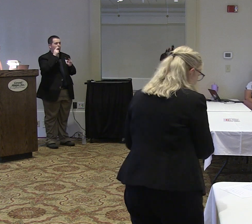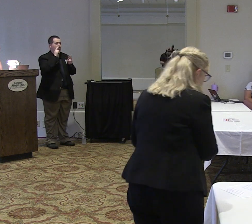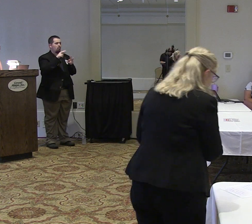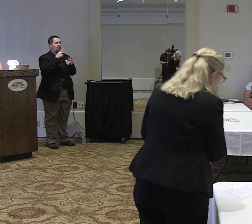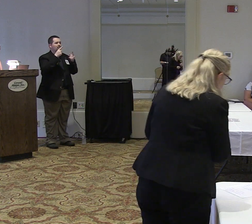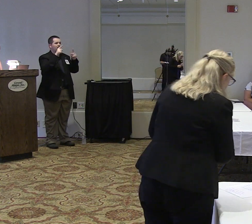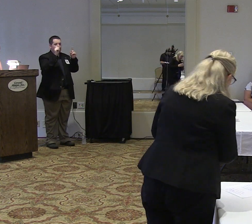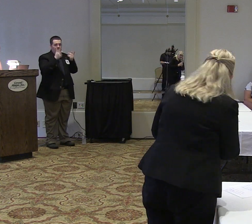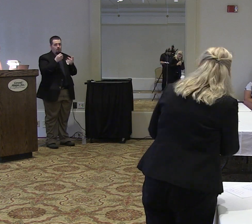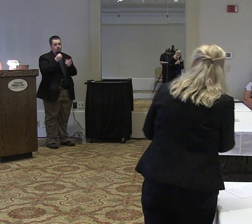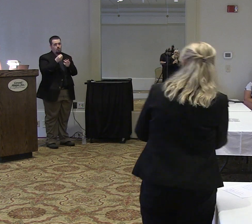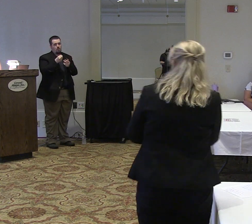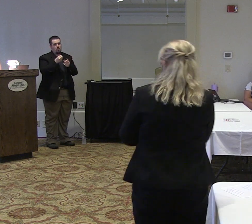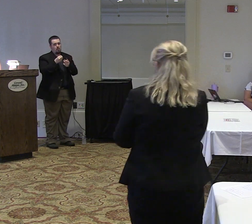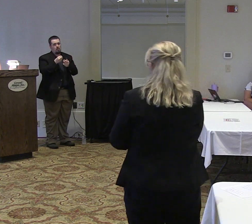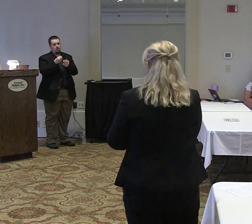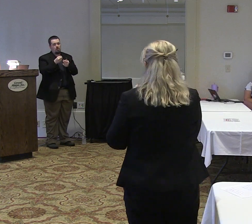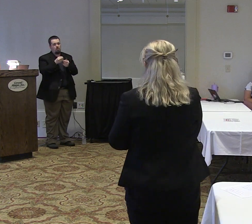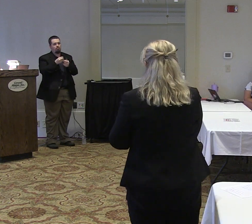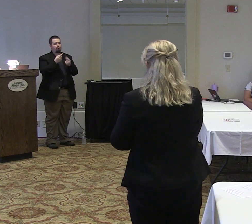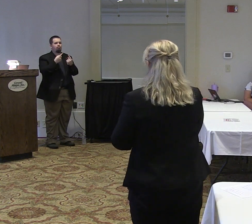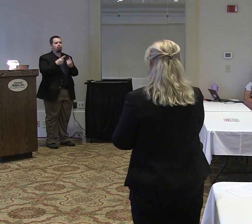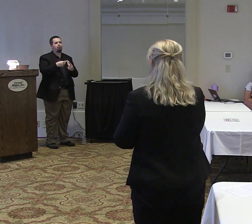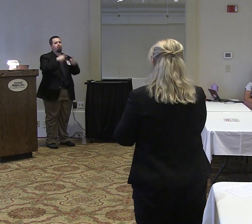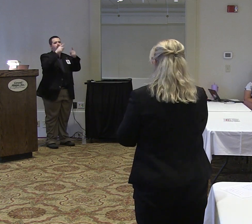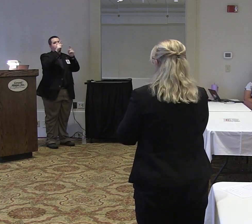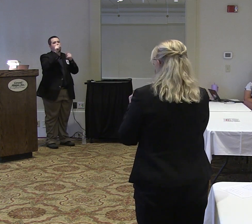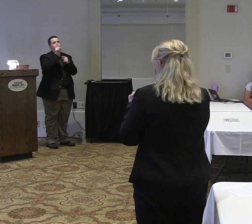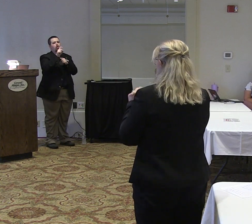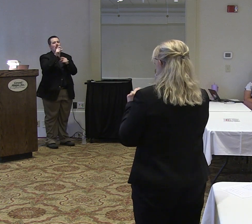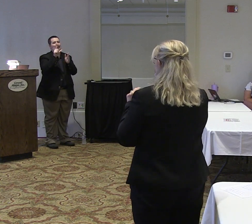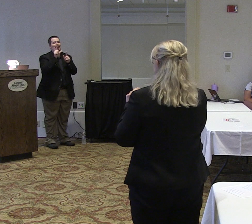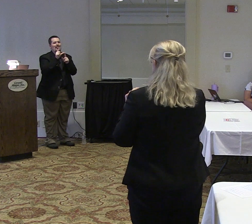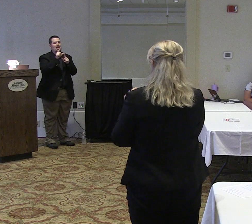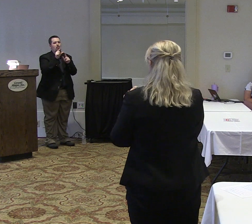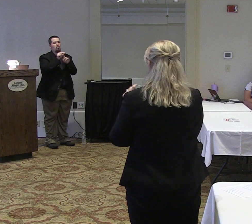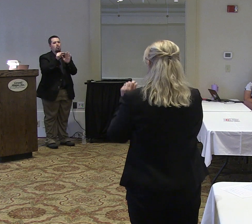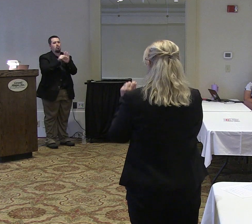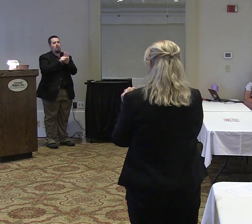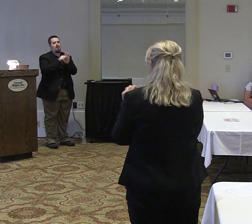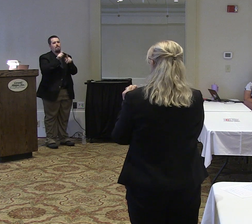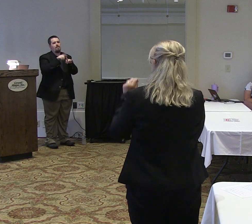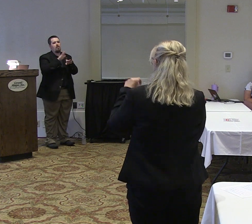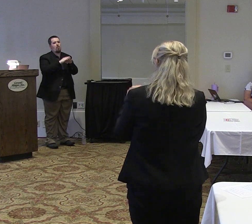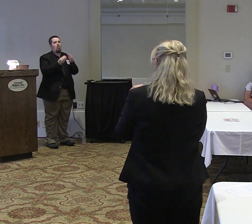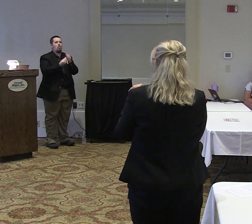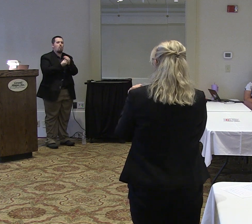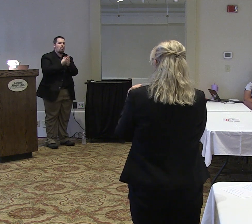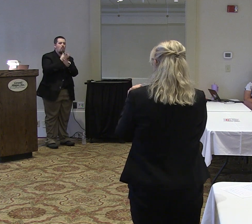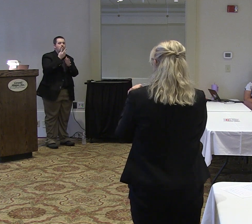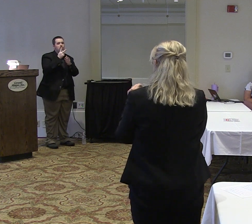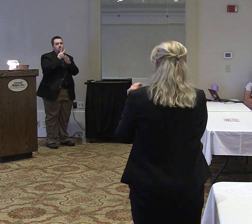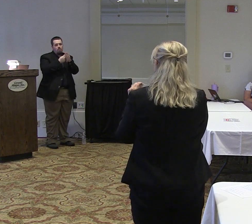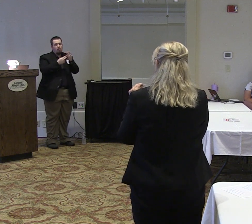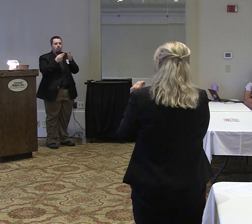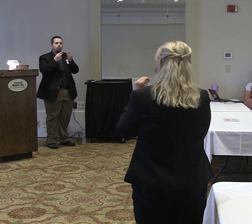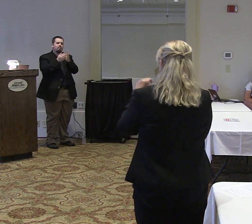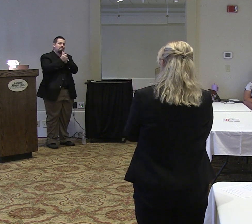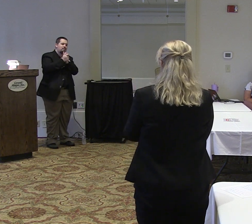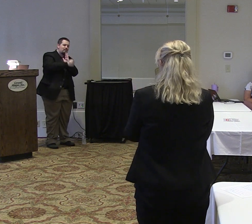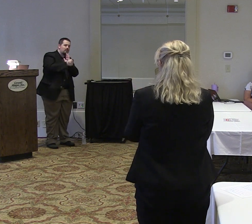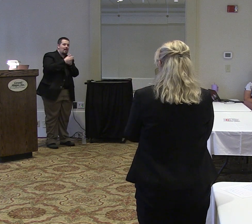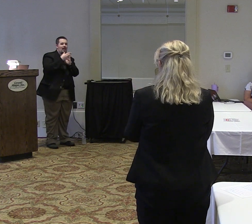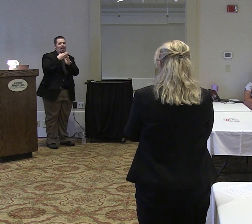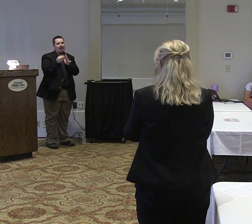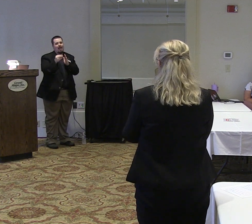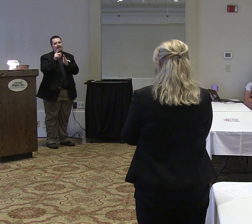at achievement so achievement should be letter grades should be based on growth in both proficiency and